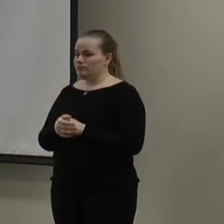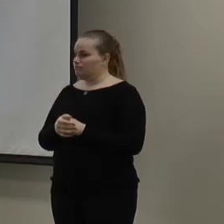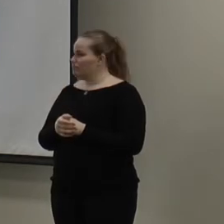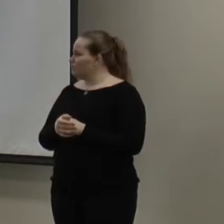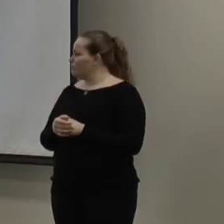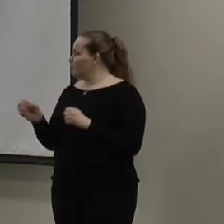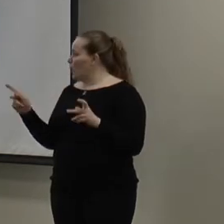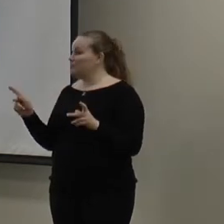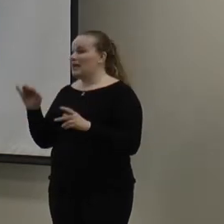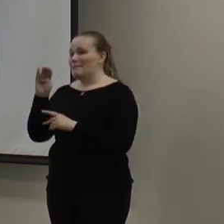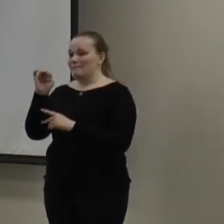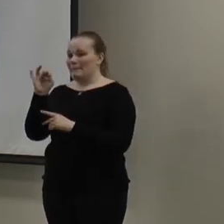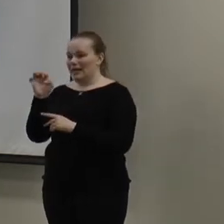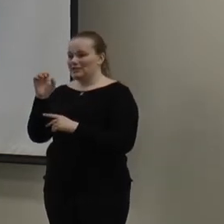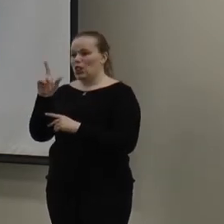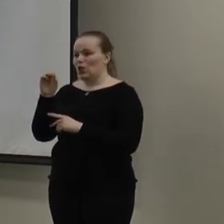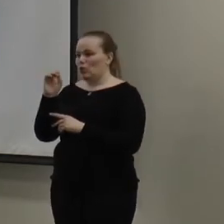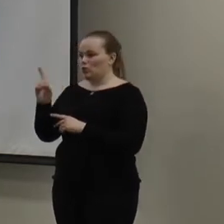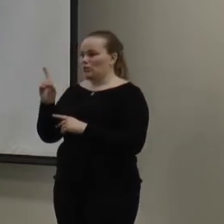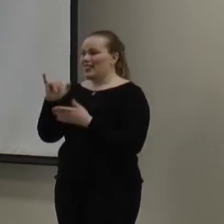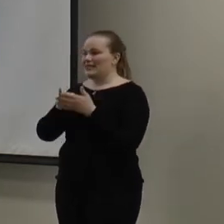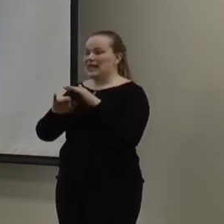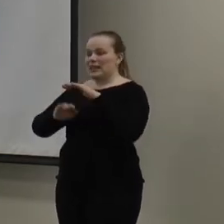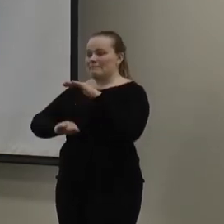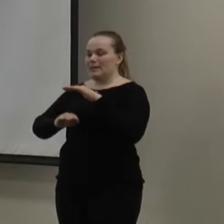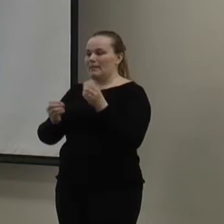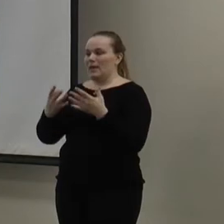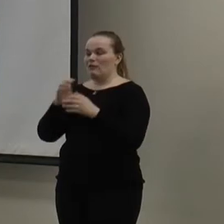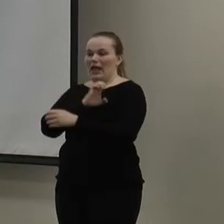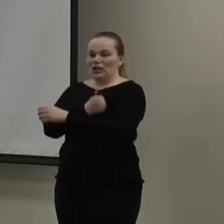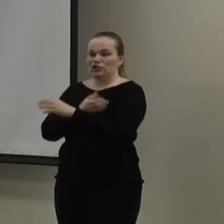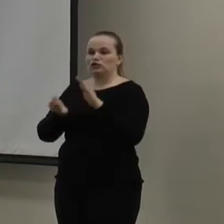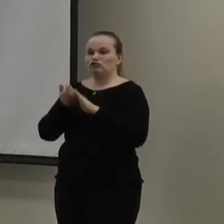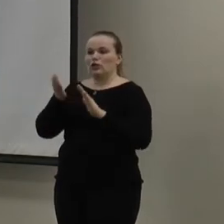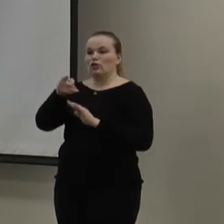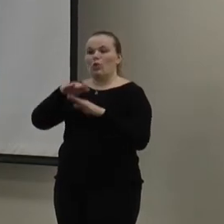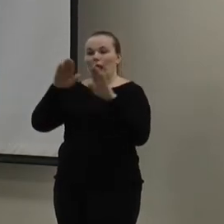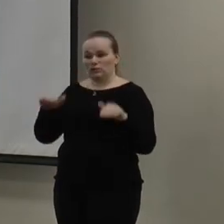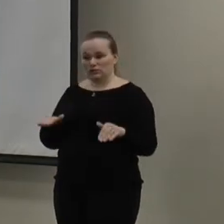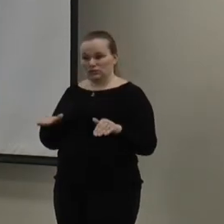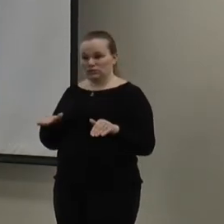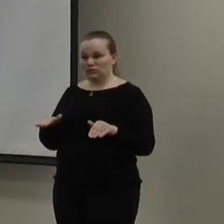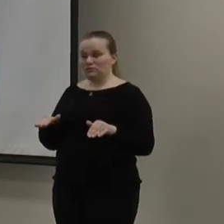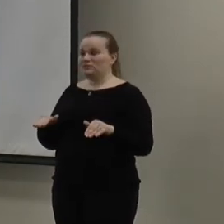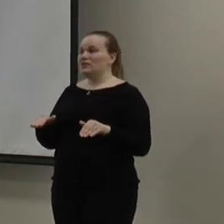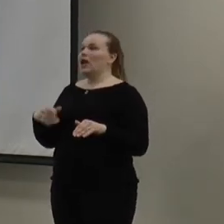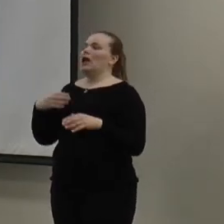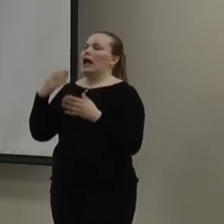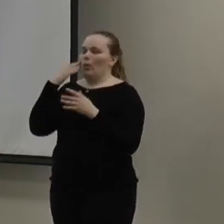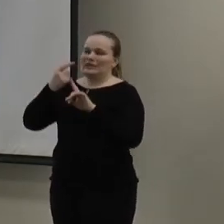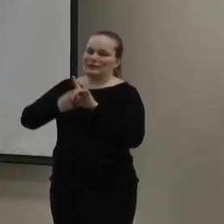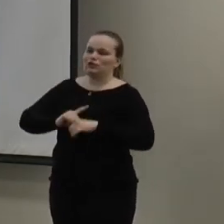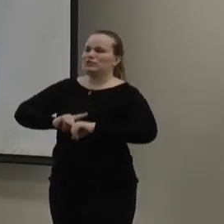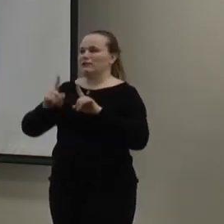Okay. So, base load is the minimum energy required to use your home. So, aside from the temperature